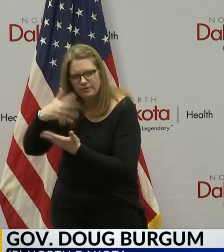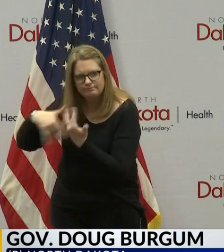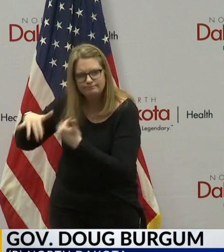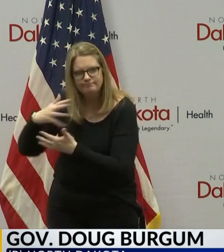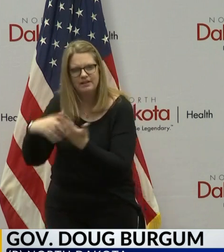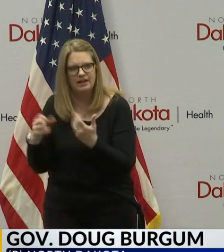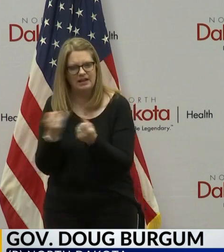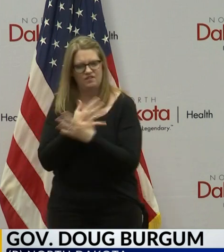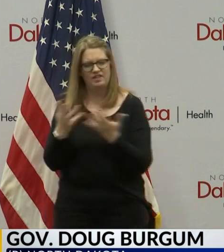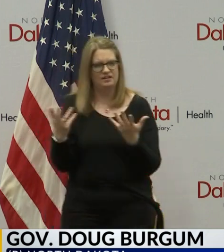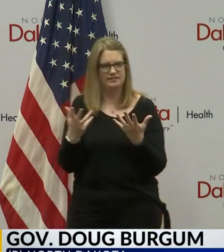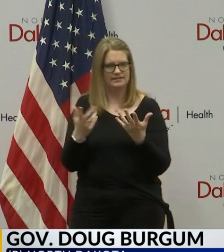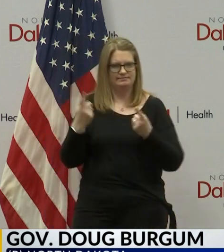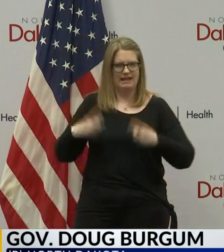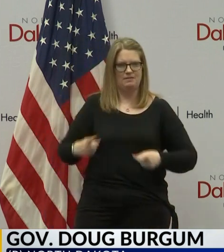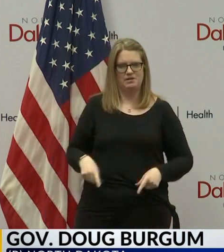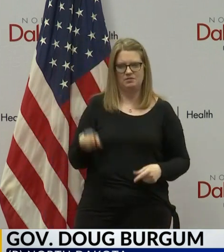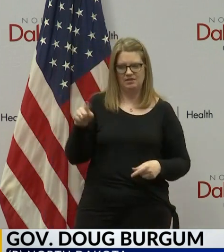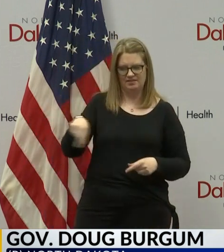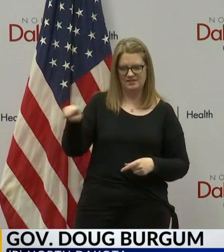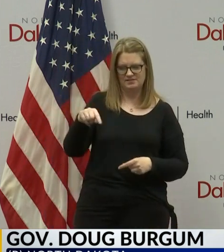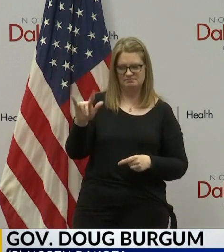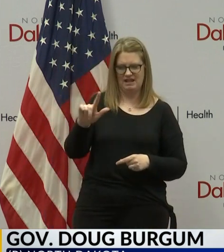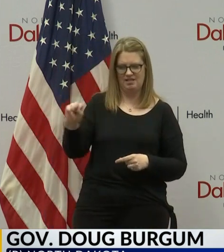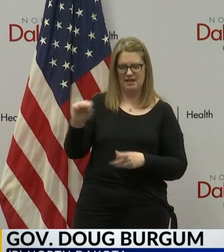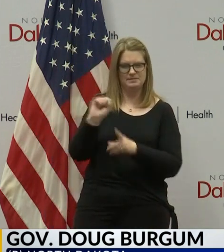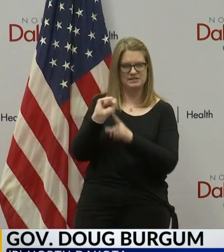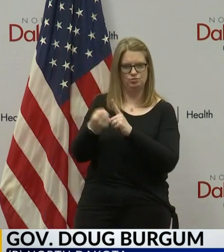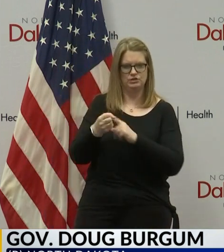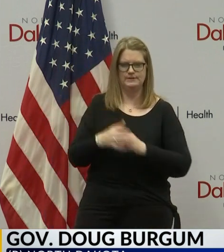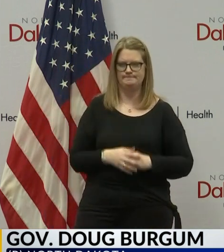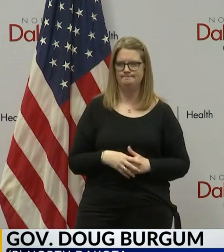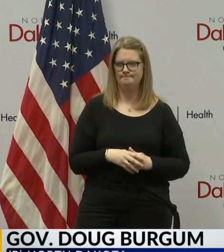happening with this LM situation.